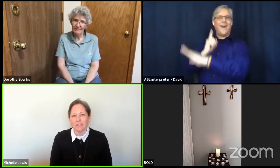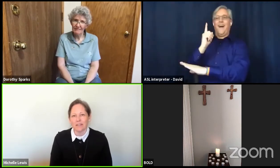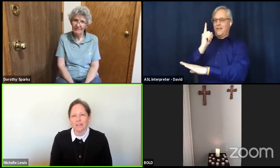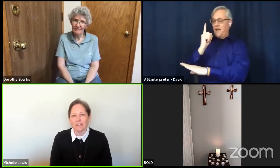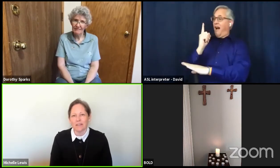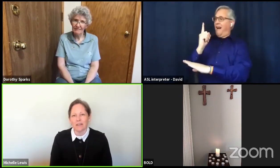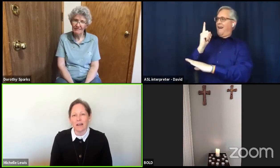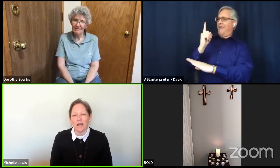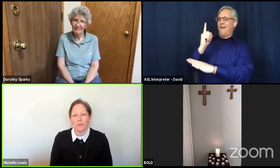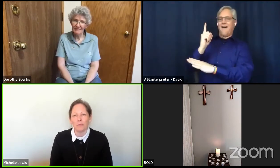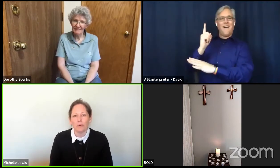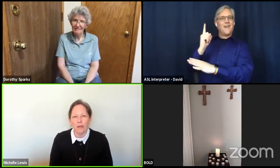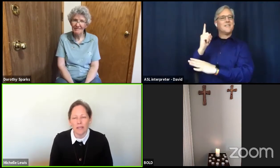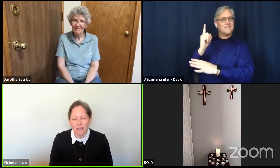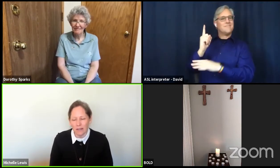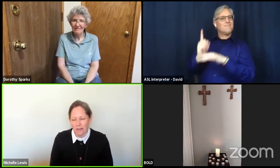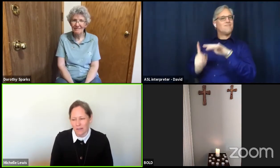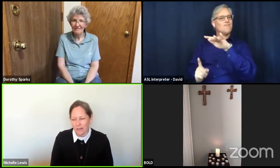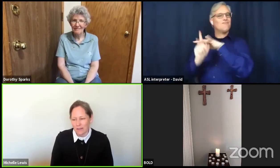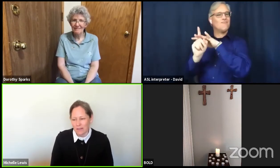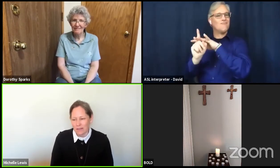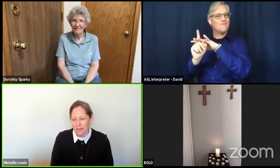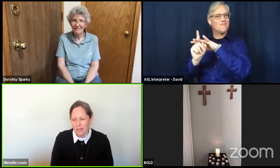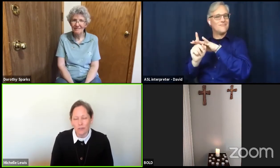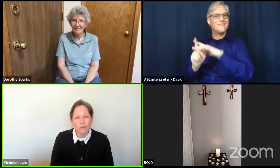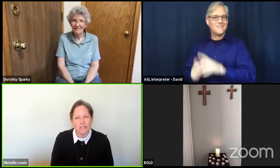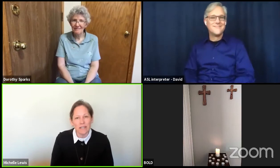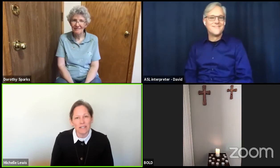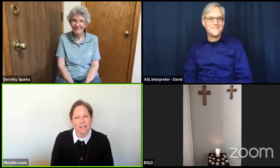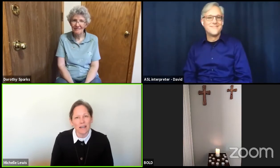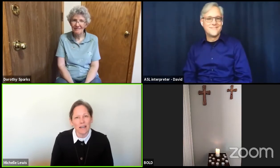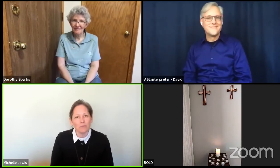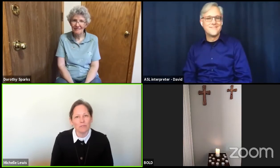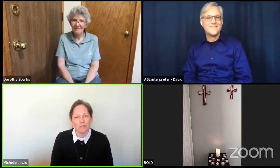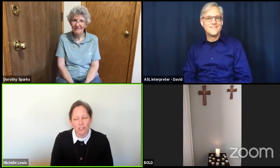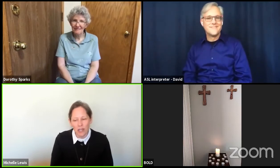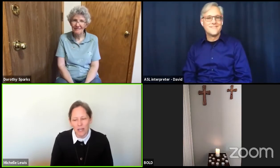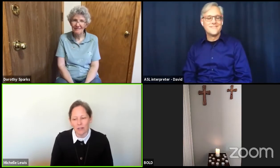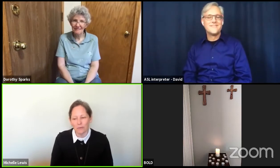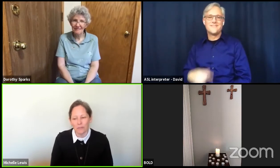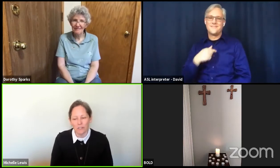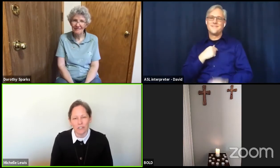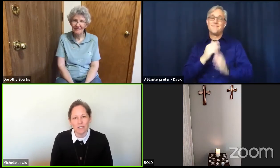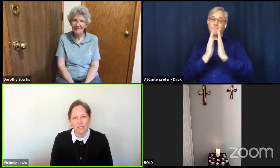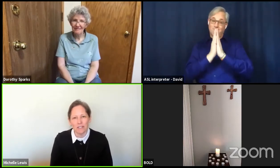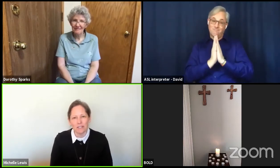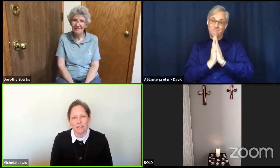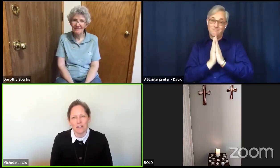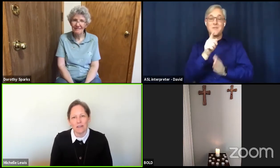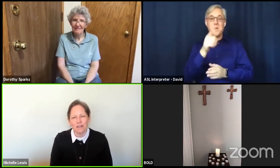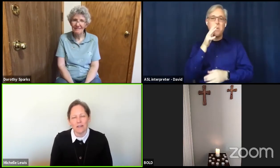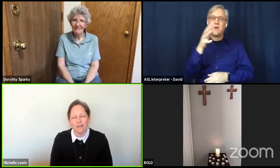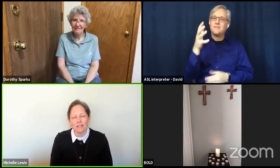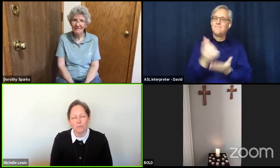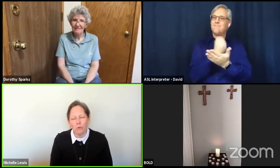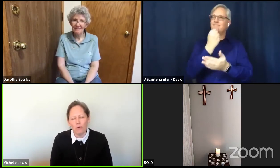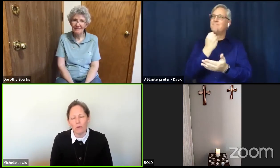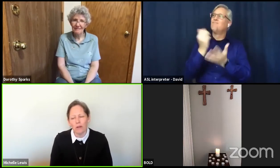i'm praying that you will take time to chat with jesus to pour out